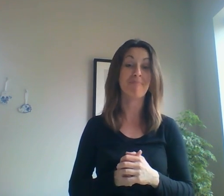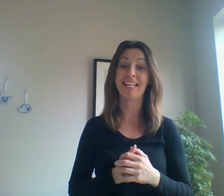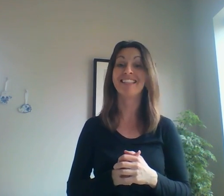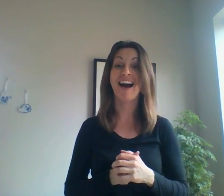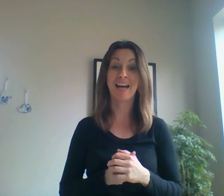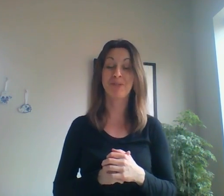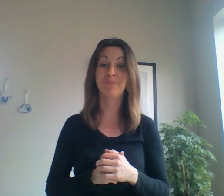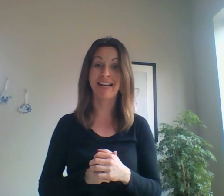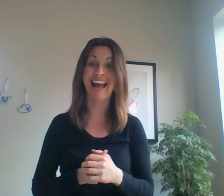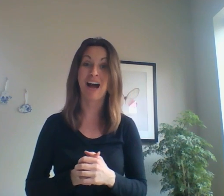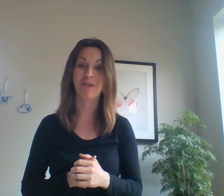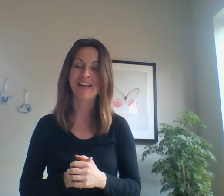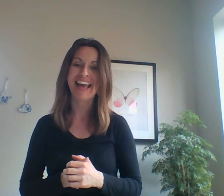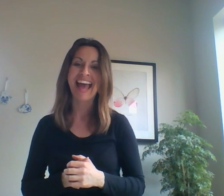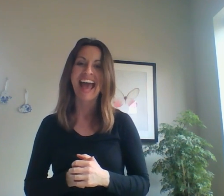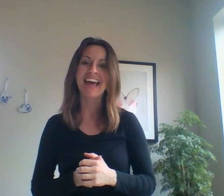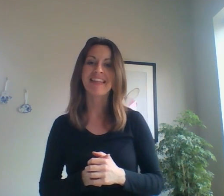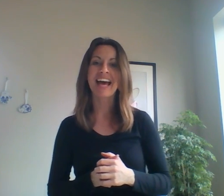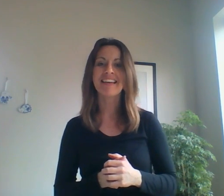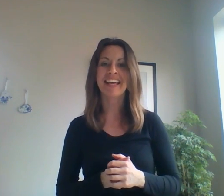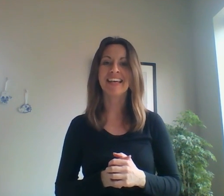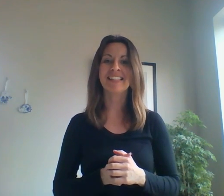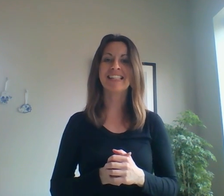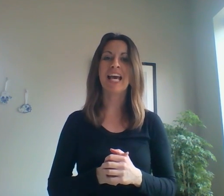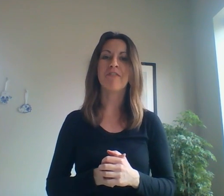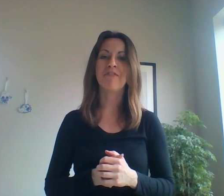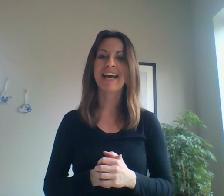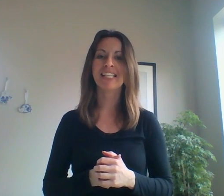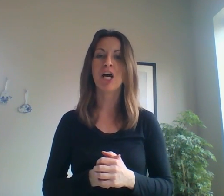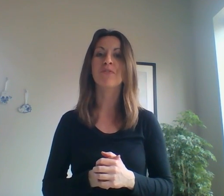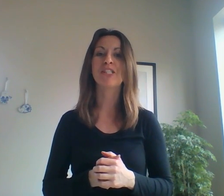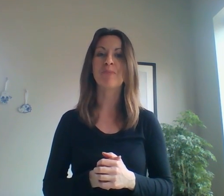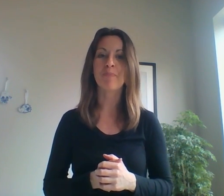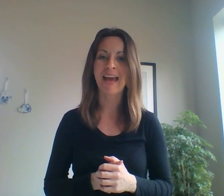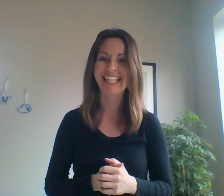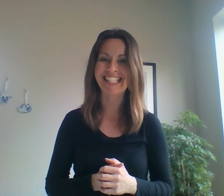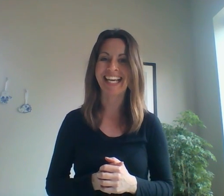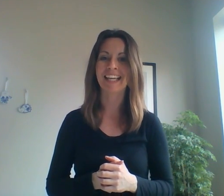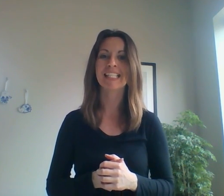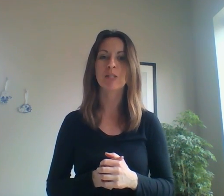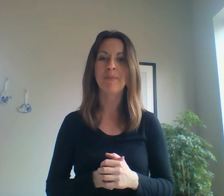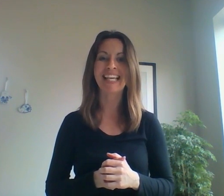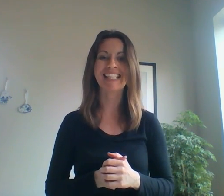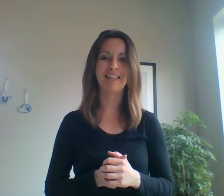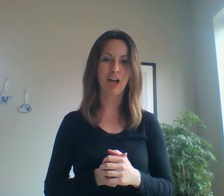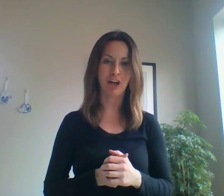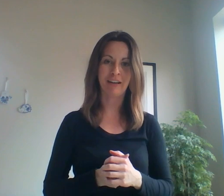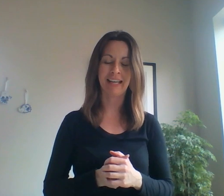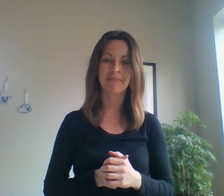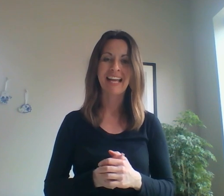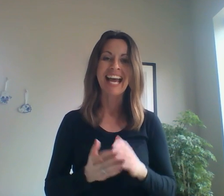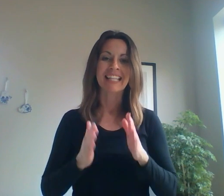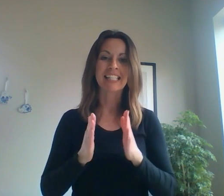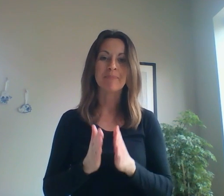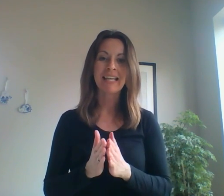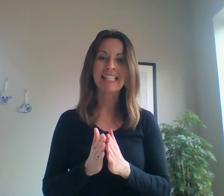many times by now. And that is the effect of spacing, spaced learning. The spacing